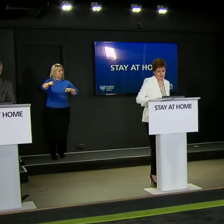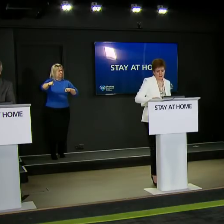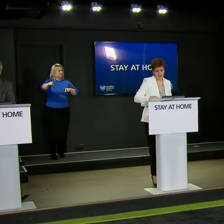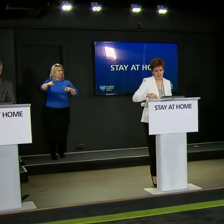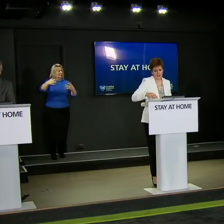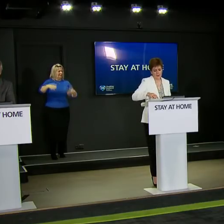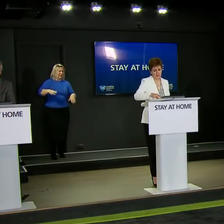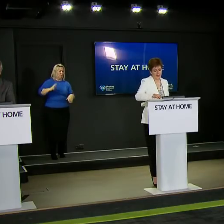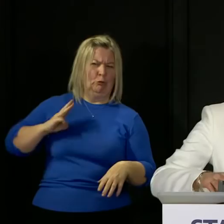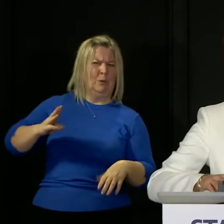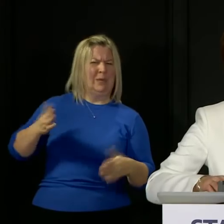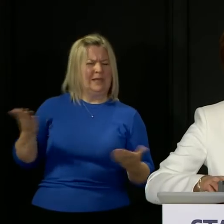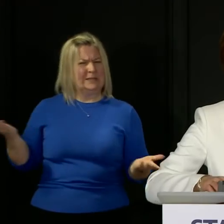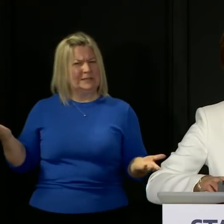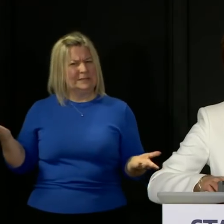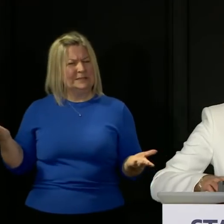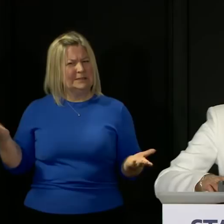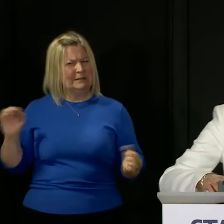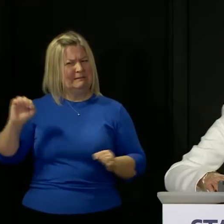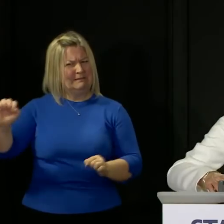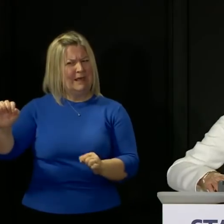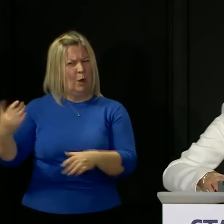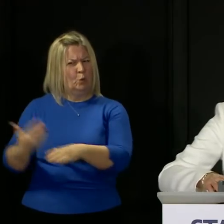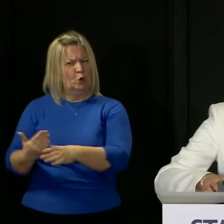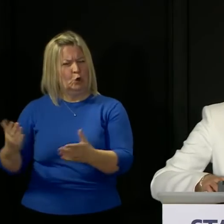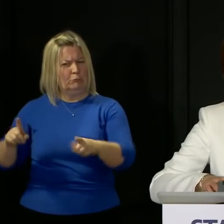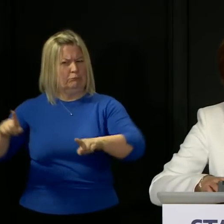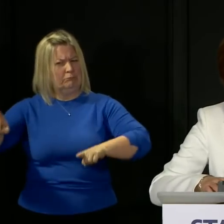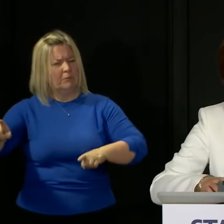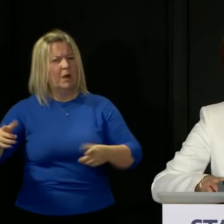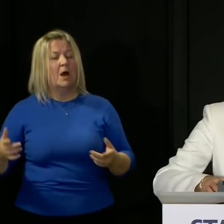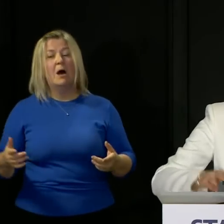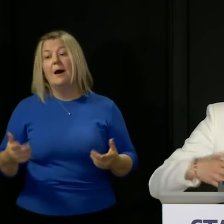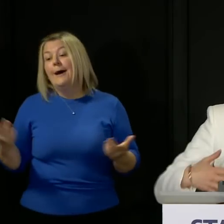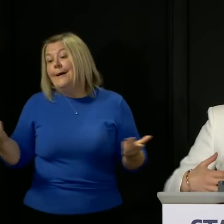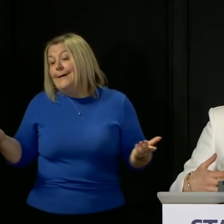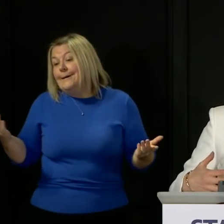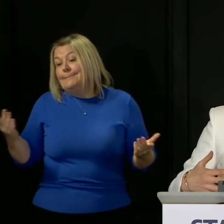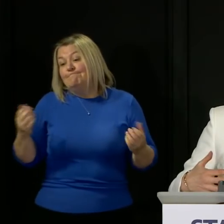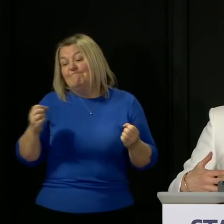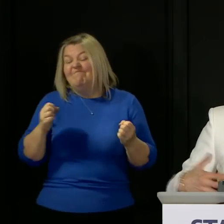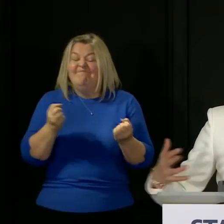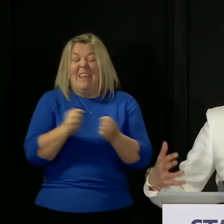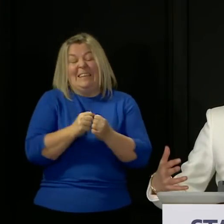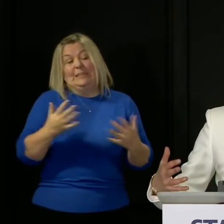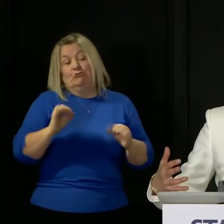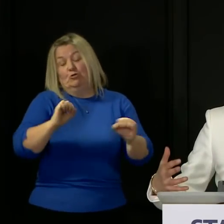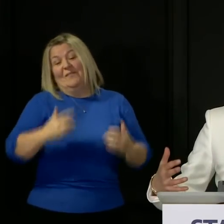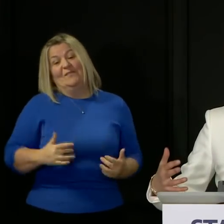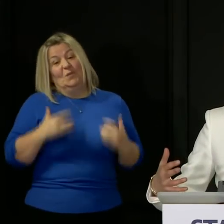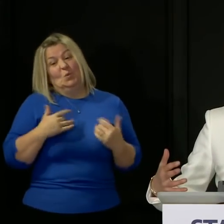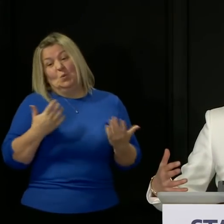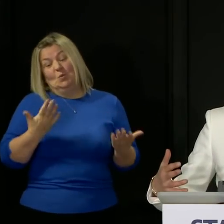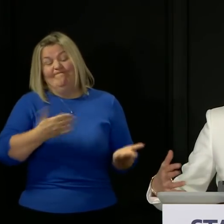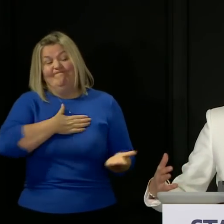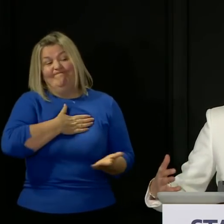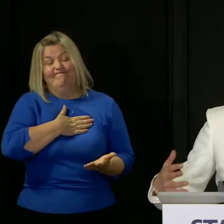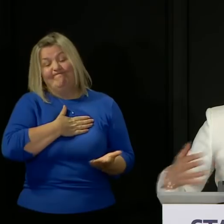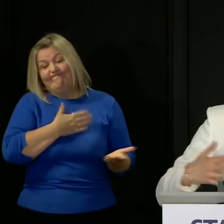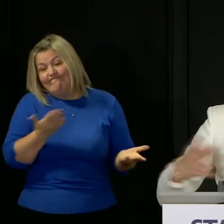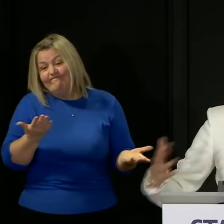of what's required I don't subscribe to that view we all and I've said